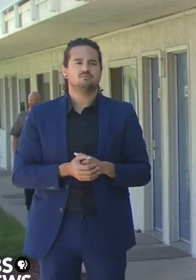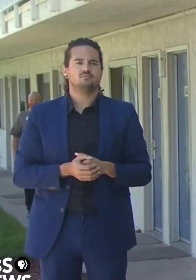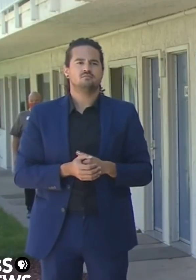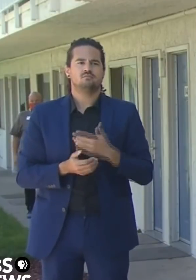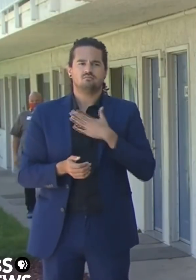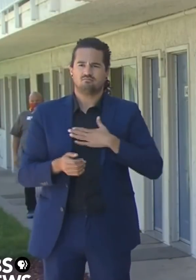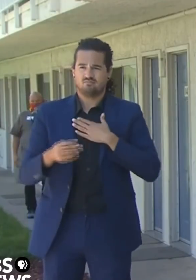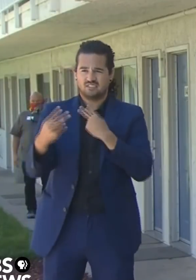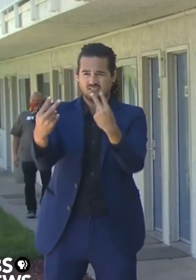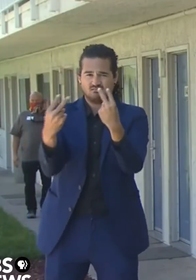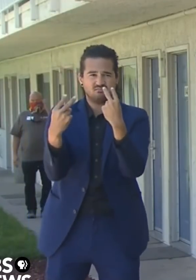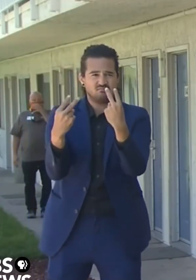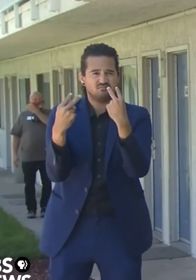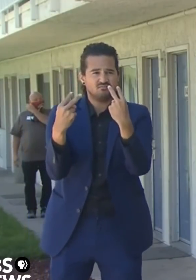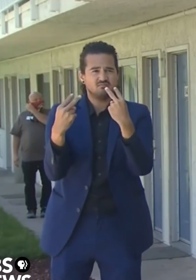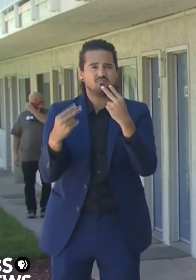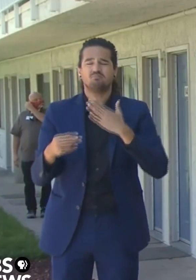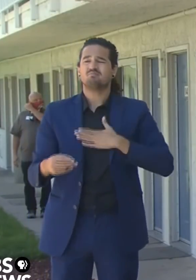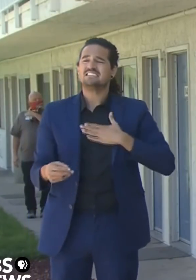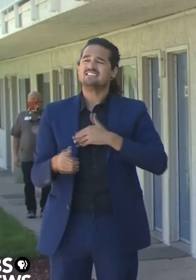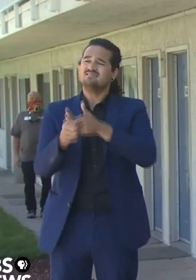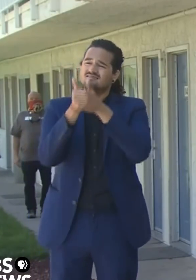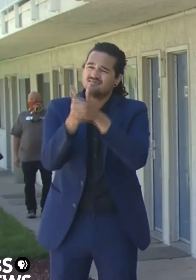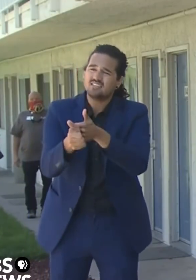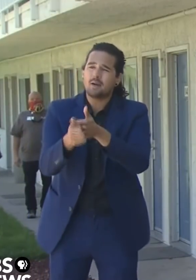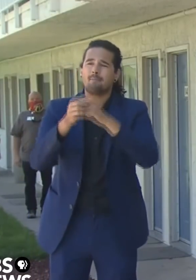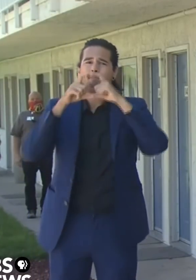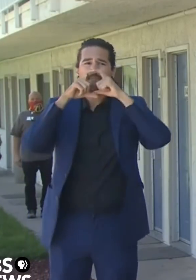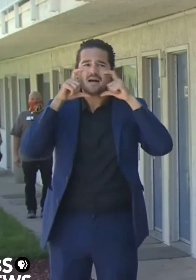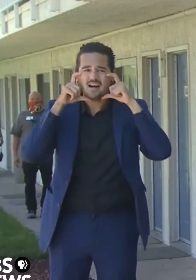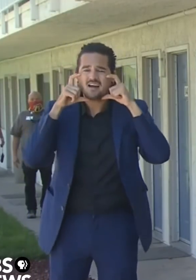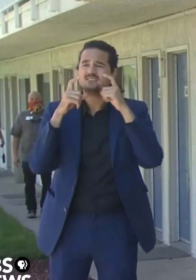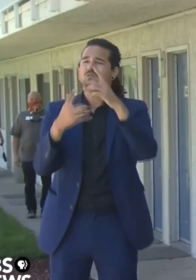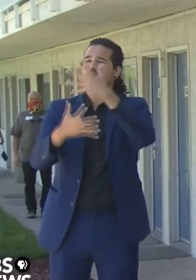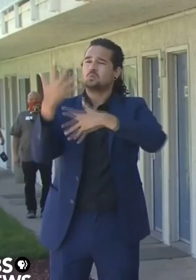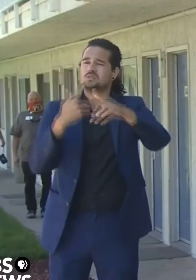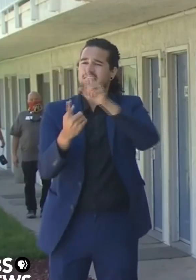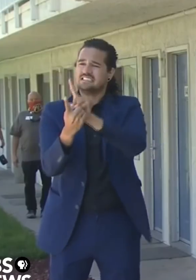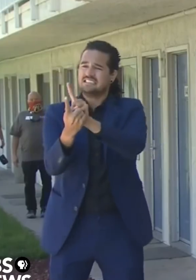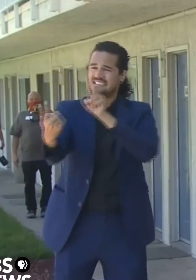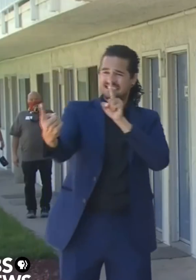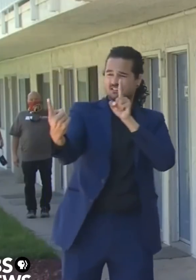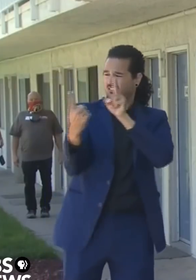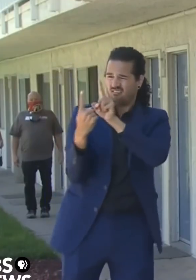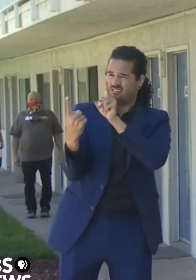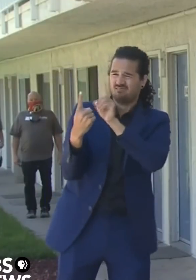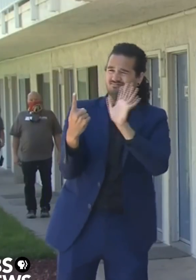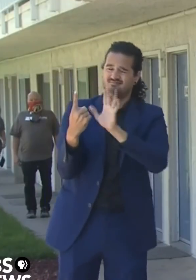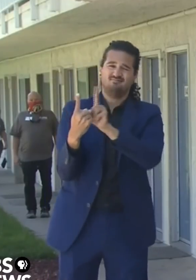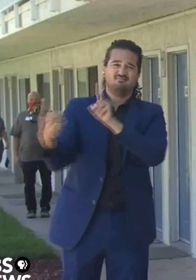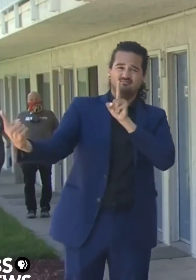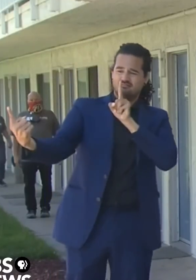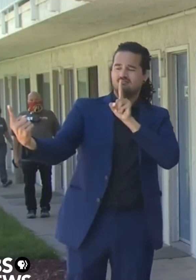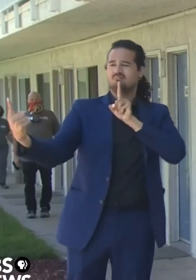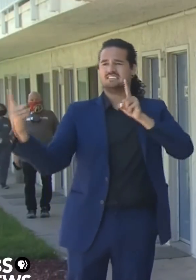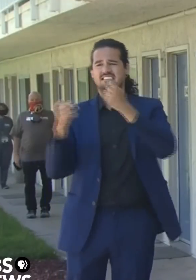coverings. Please practice physical distancing. I cannot say it enough. I said it last week. I said it yesterday.